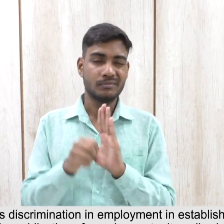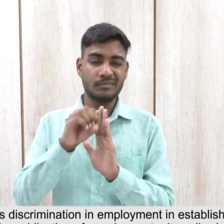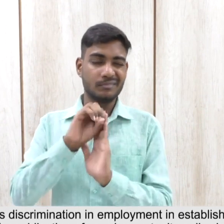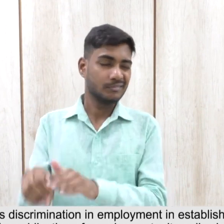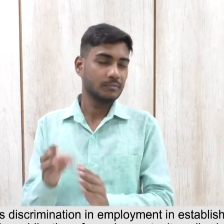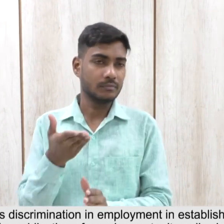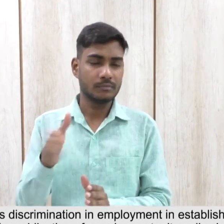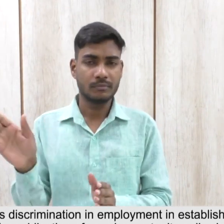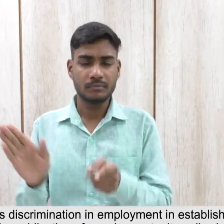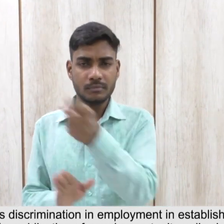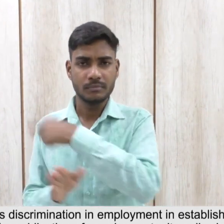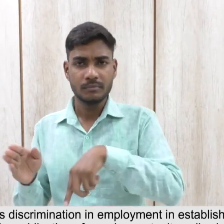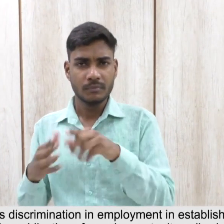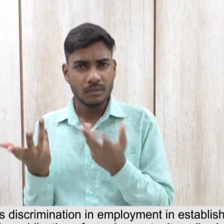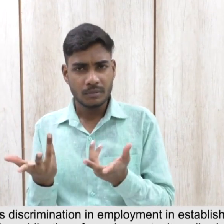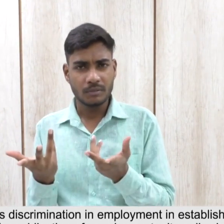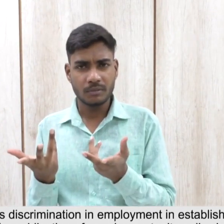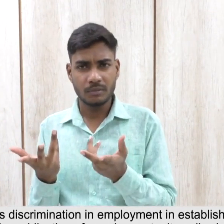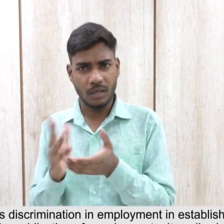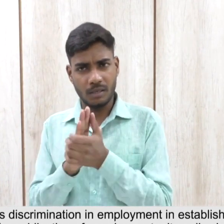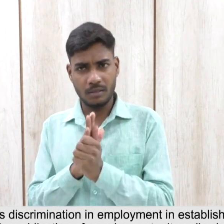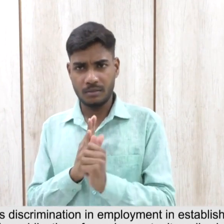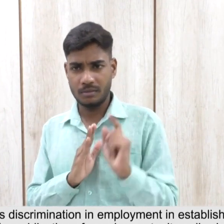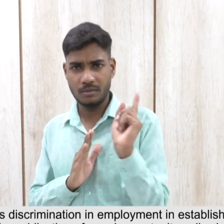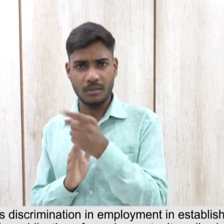in establishments on the grounds of disability